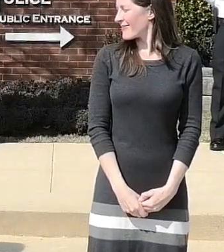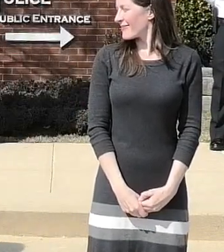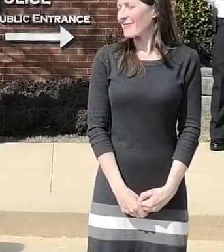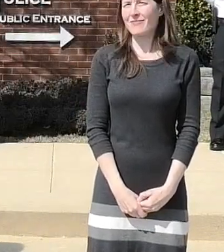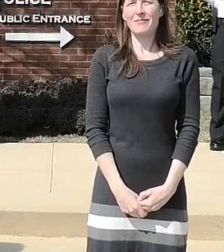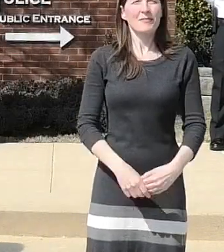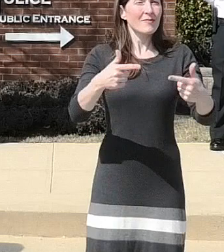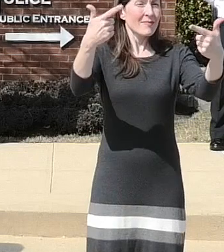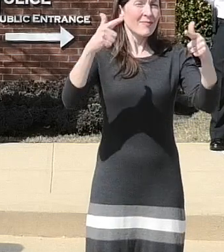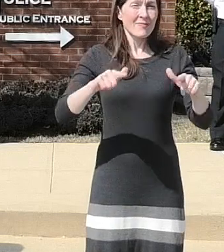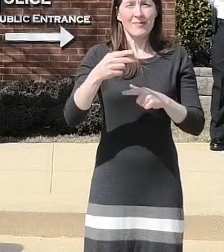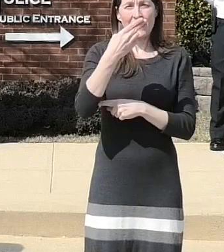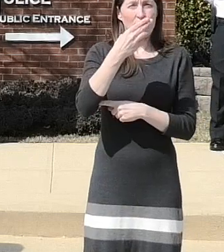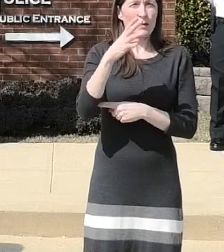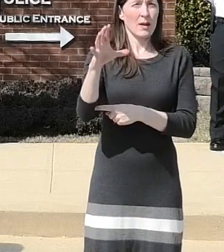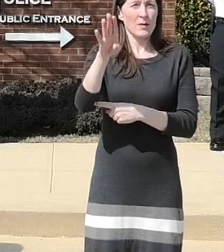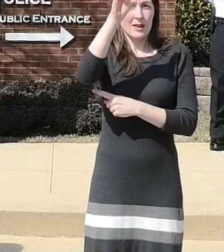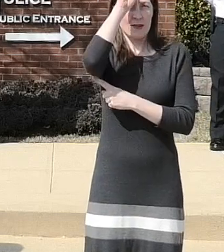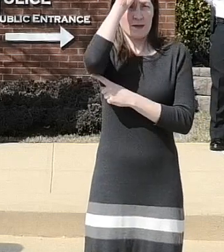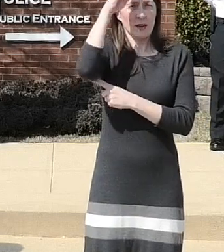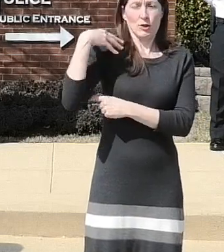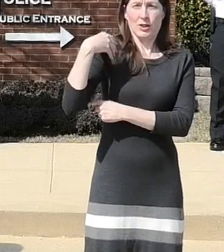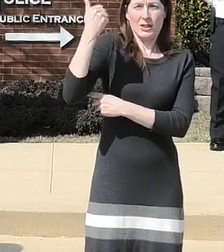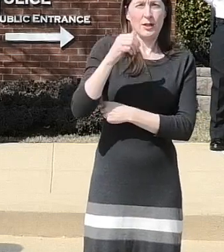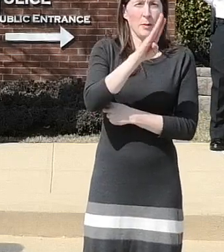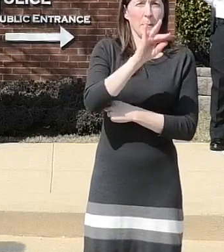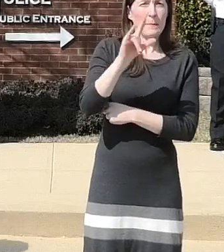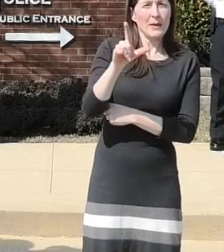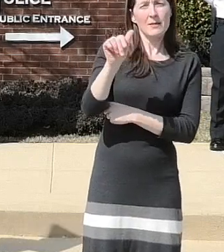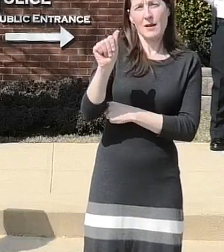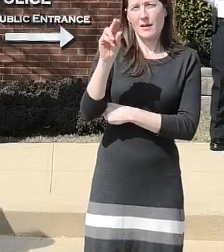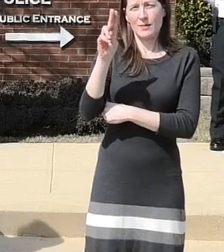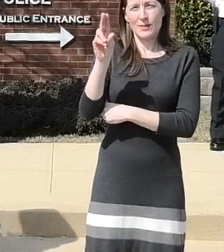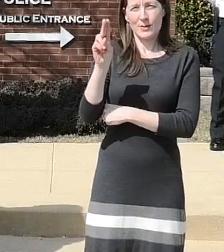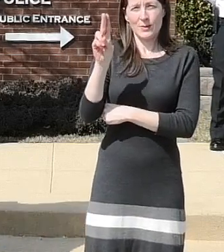next is howard county fire chief bill anashefsky